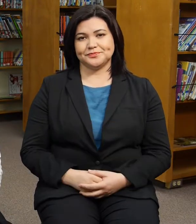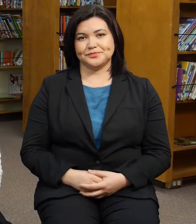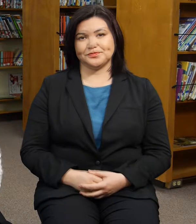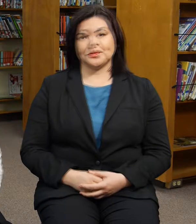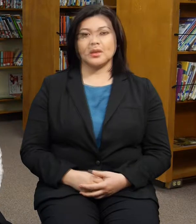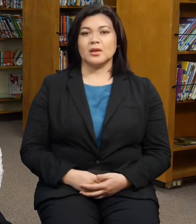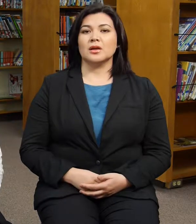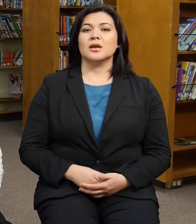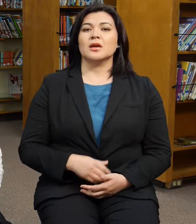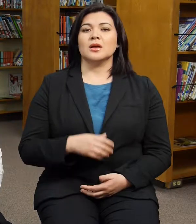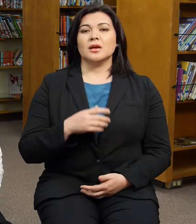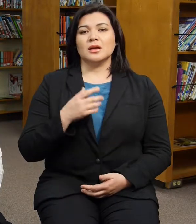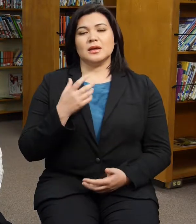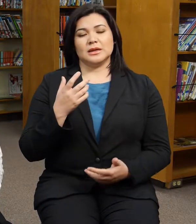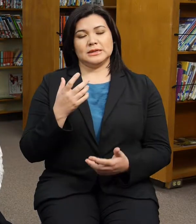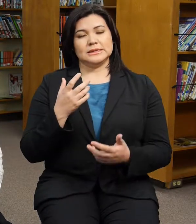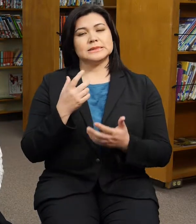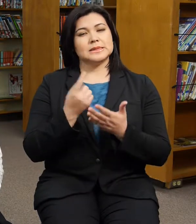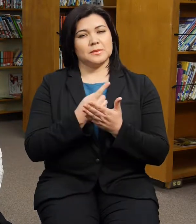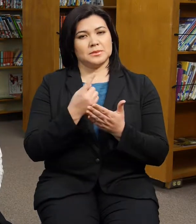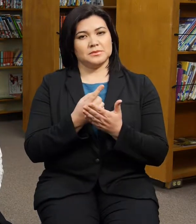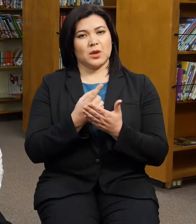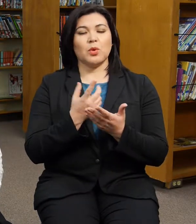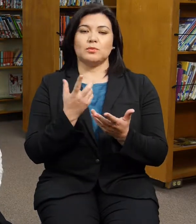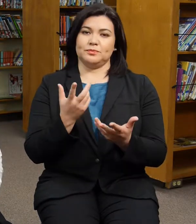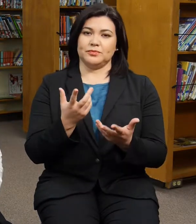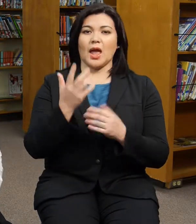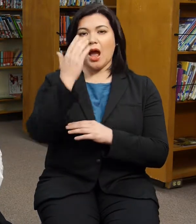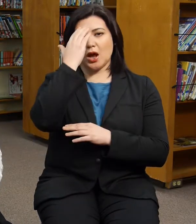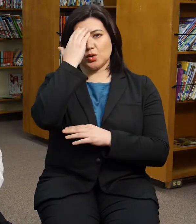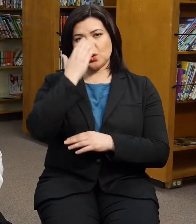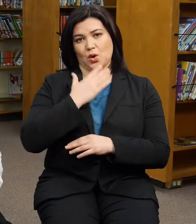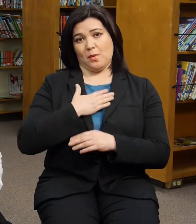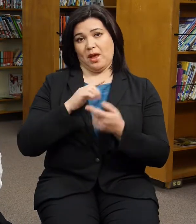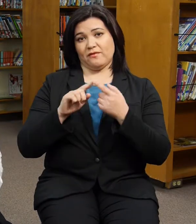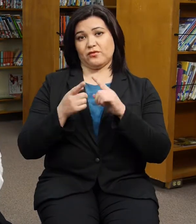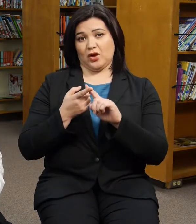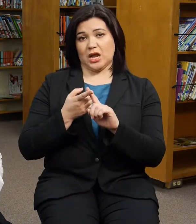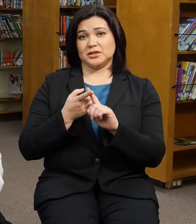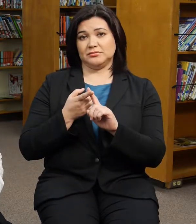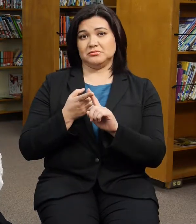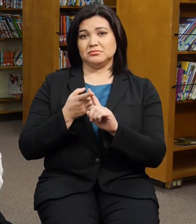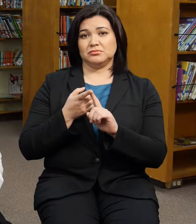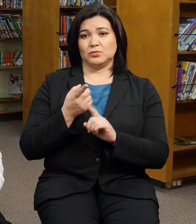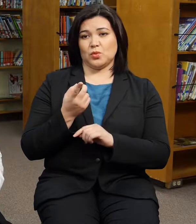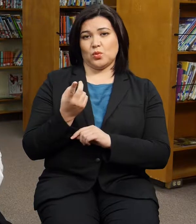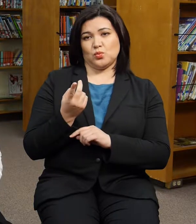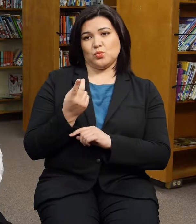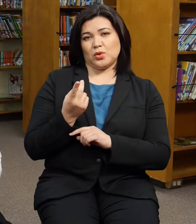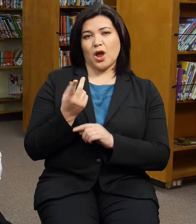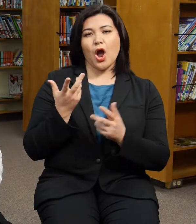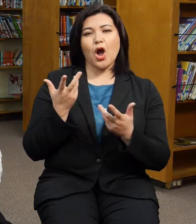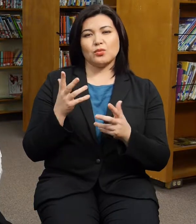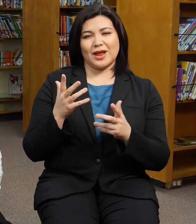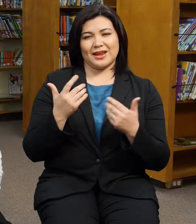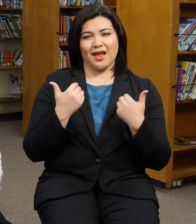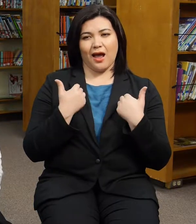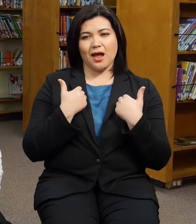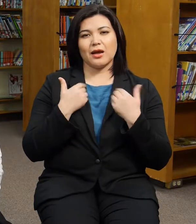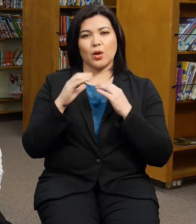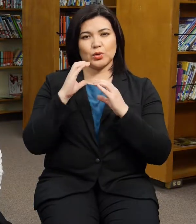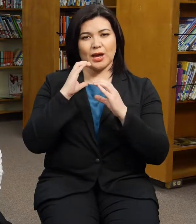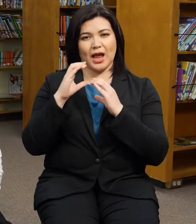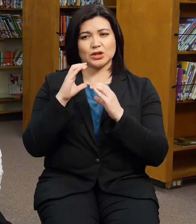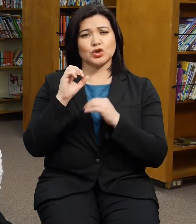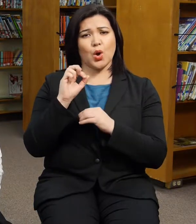Well, there's times, like, I know my friend, so she, we already had maybe a communication or we talked about a certain subject,